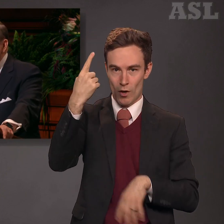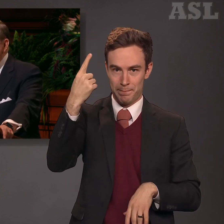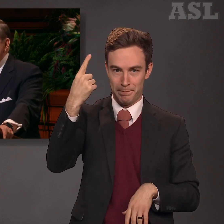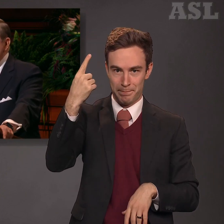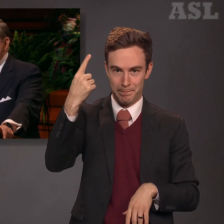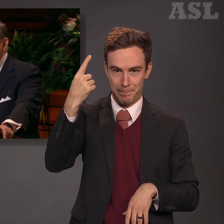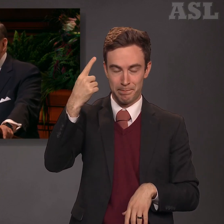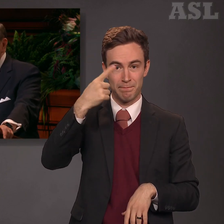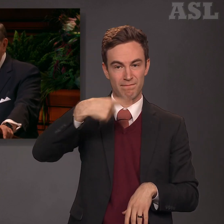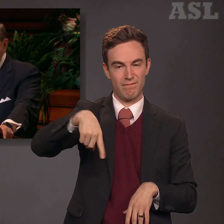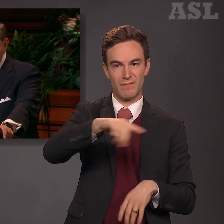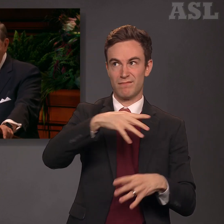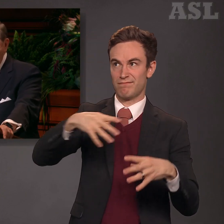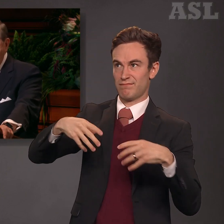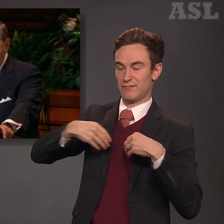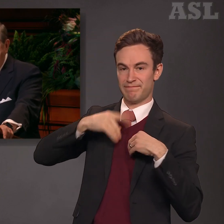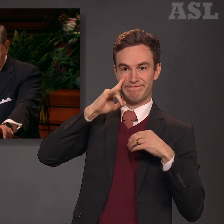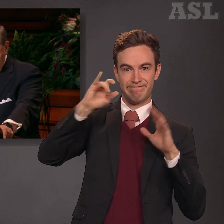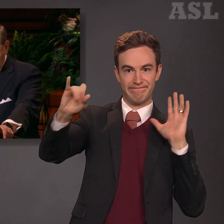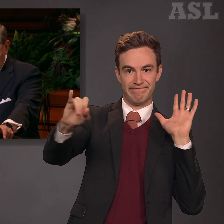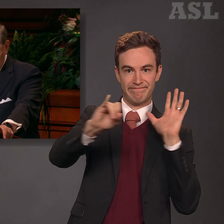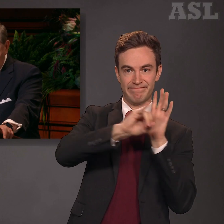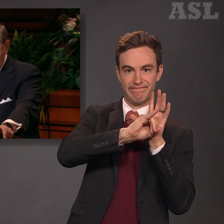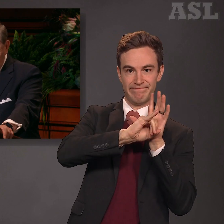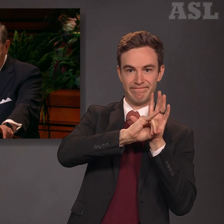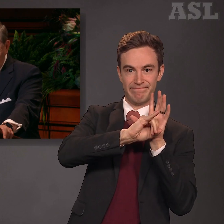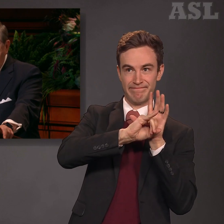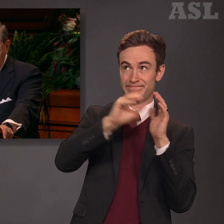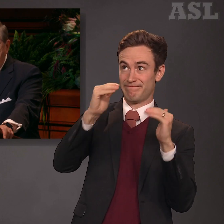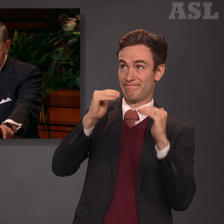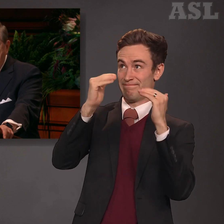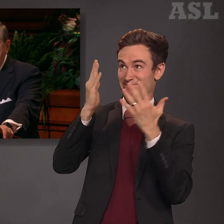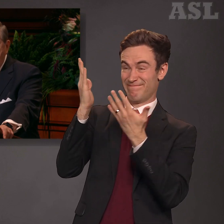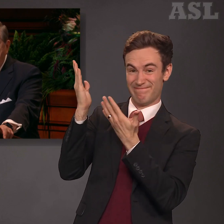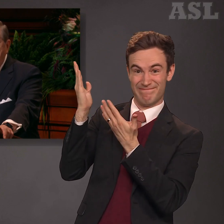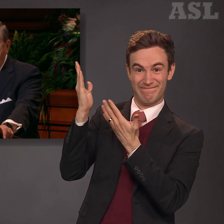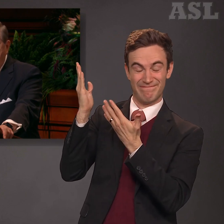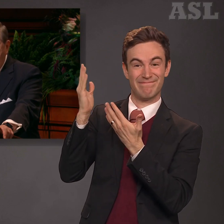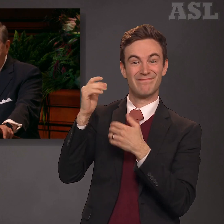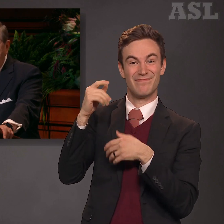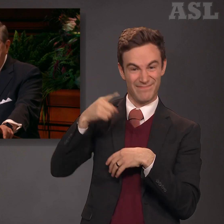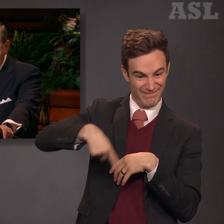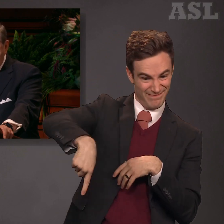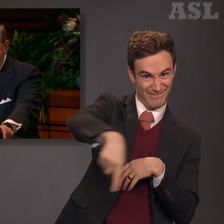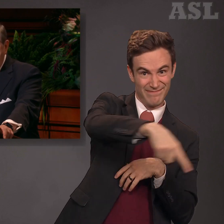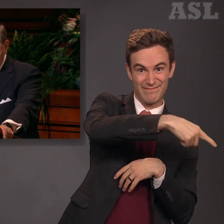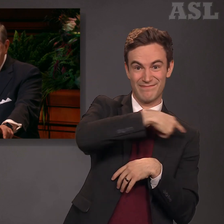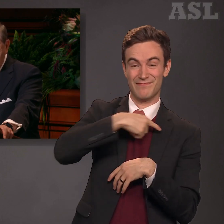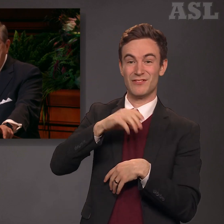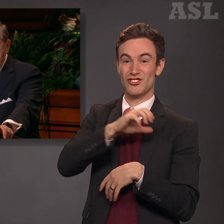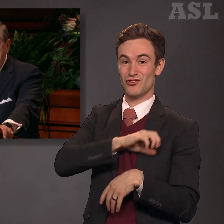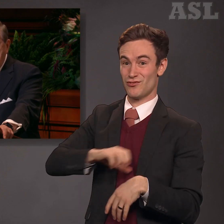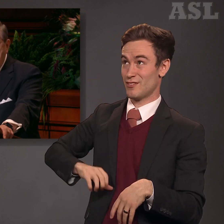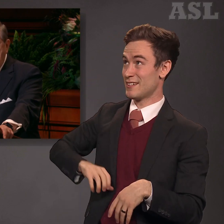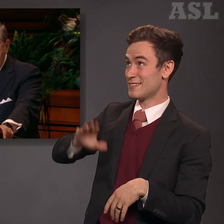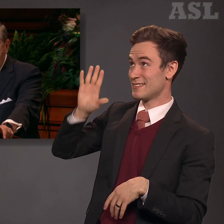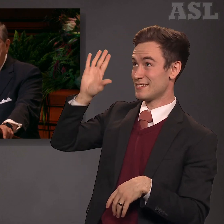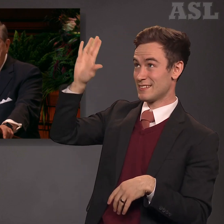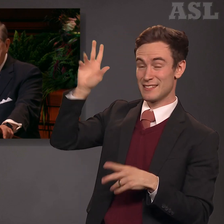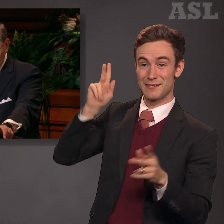transcendent identity. They were all, it says, to be known as the